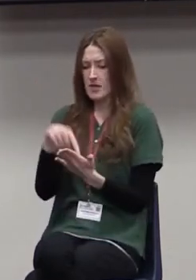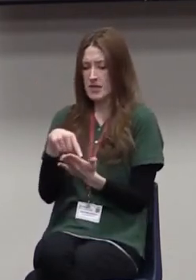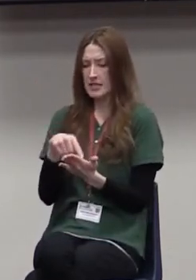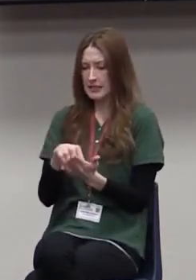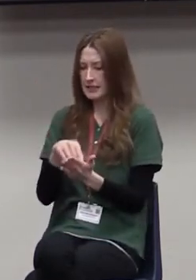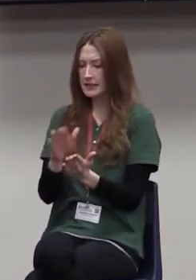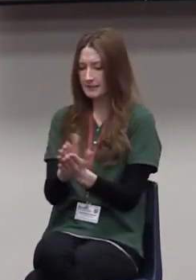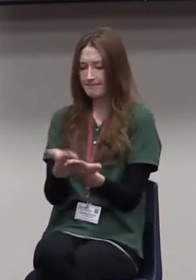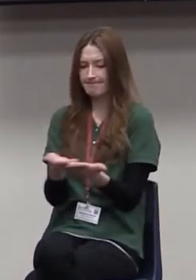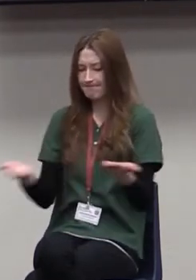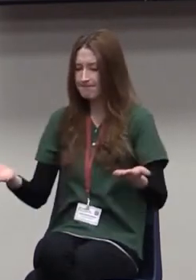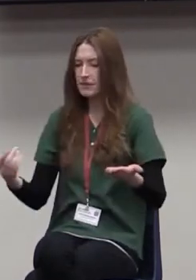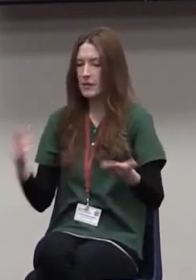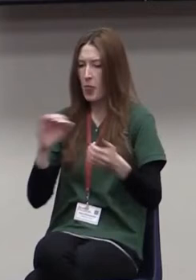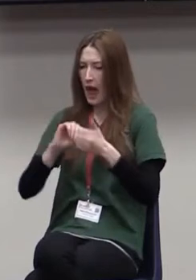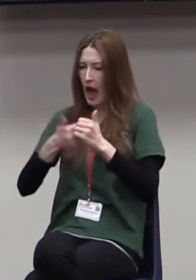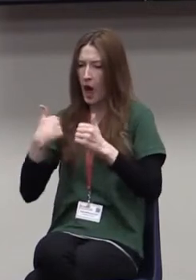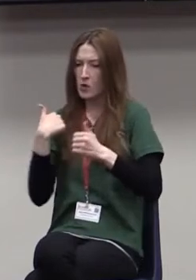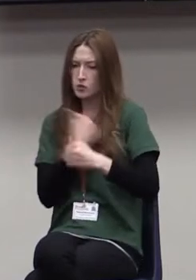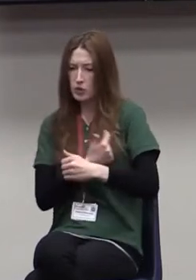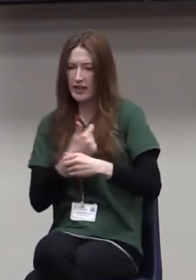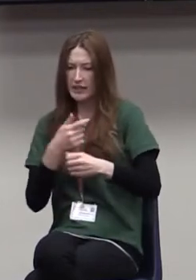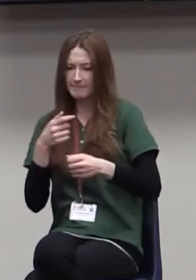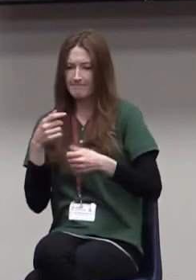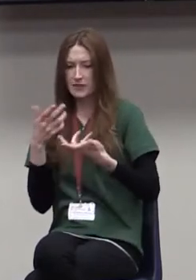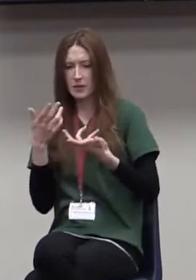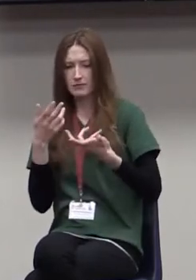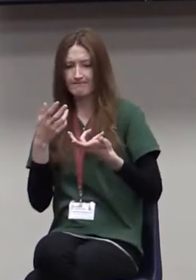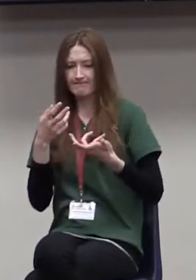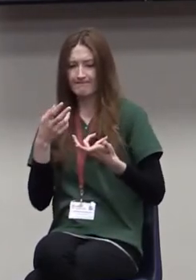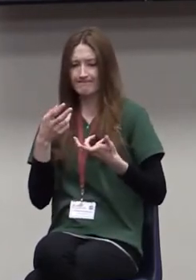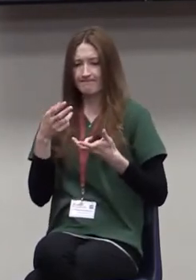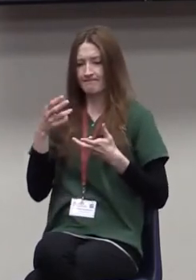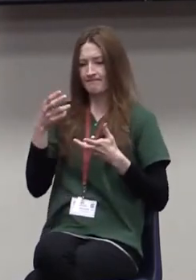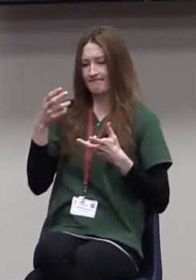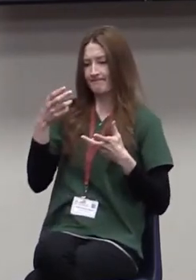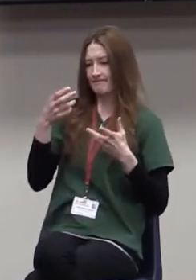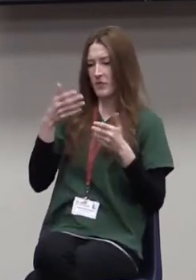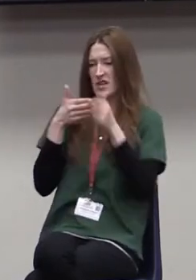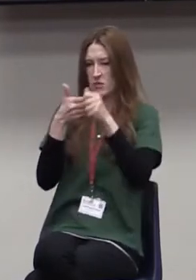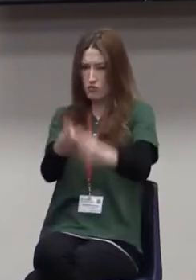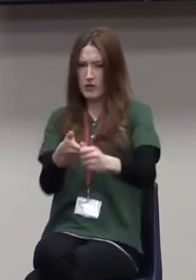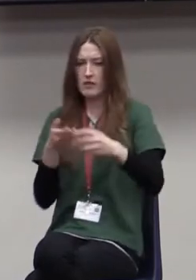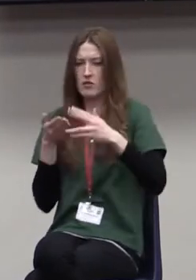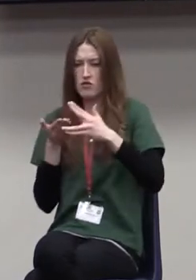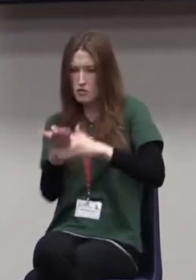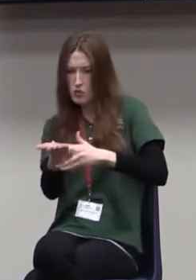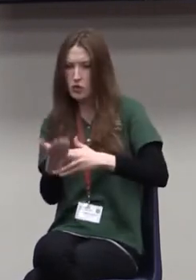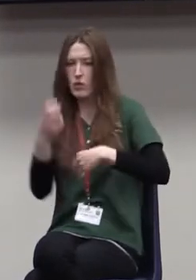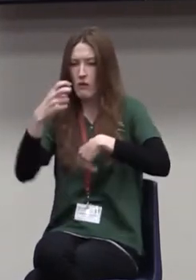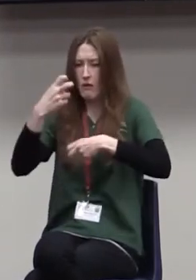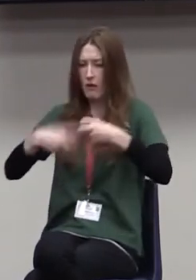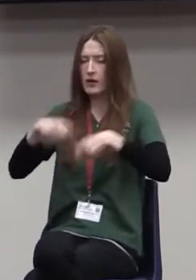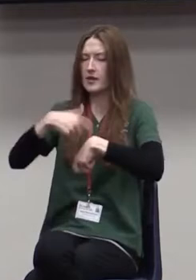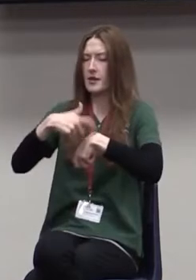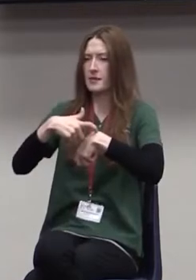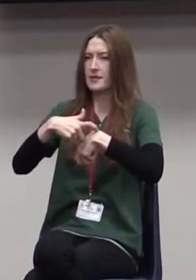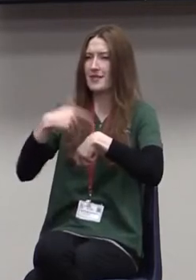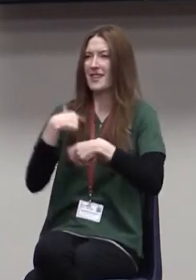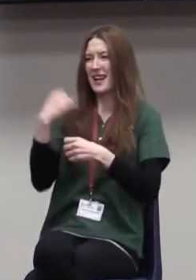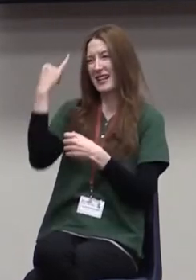congregations. And the one area that really stands out is this first one, this idea of the comfort zone.